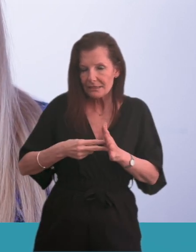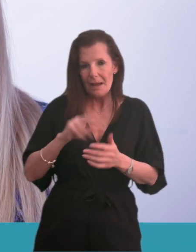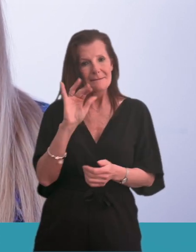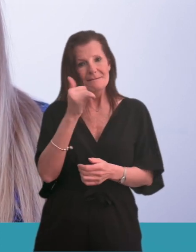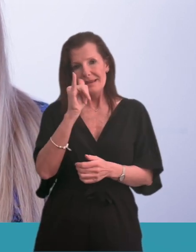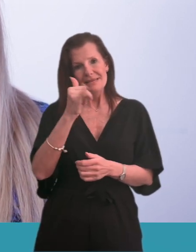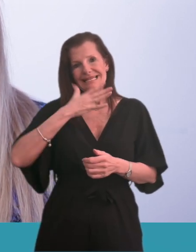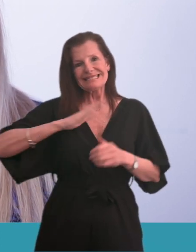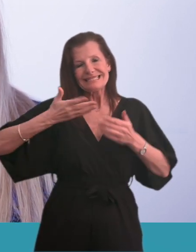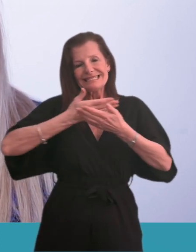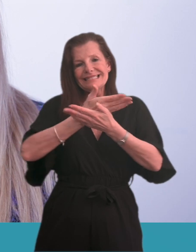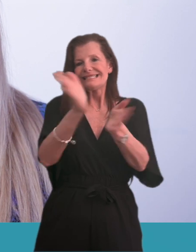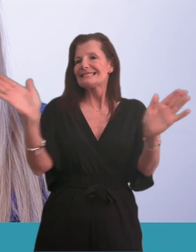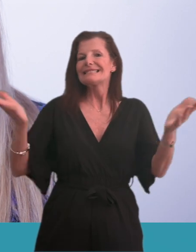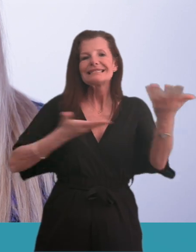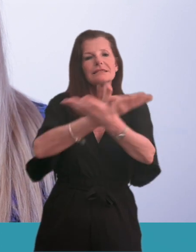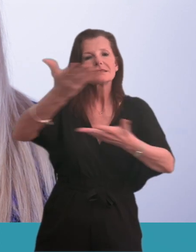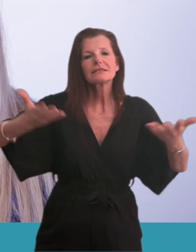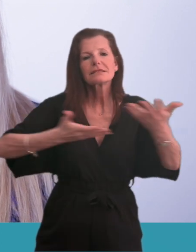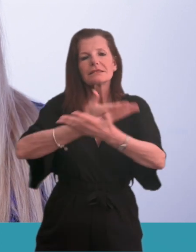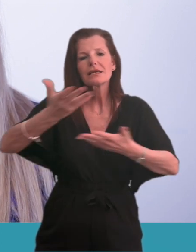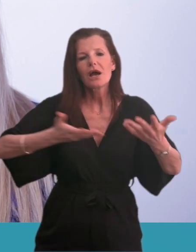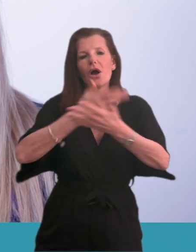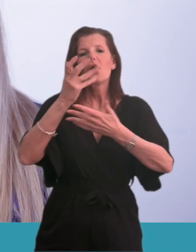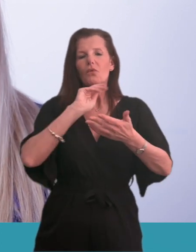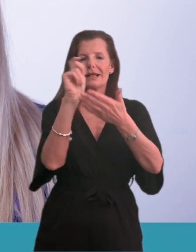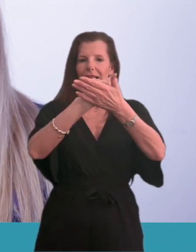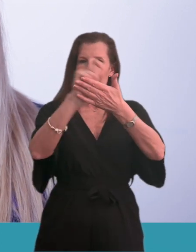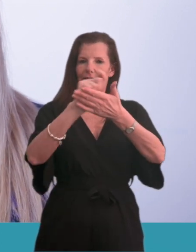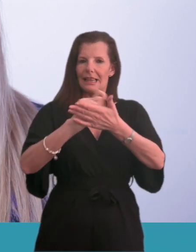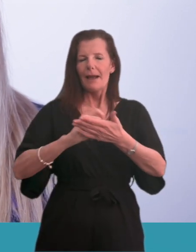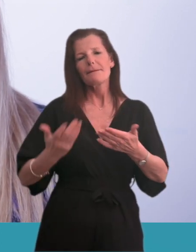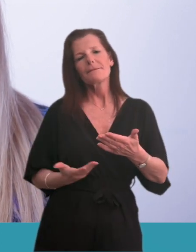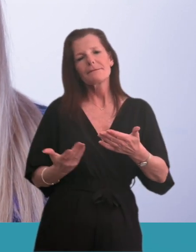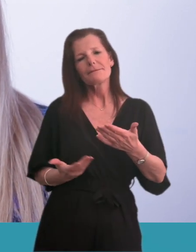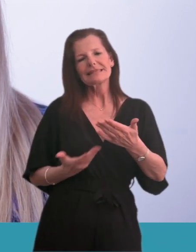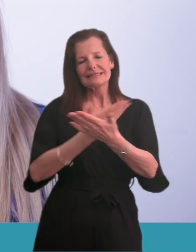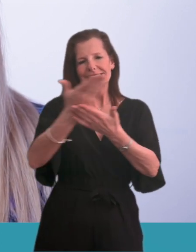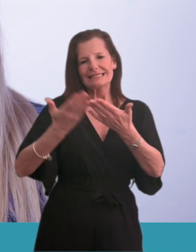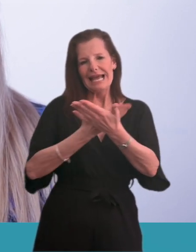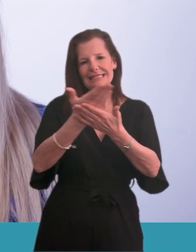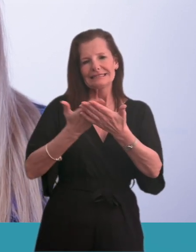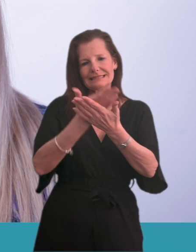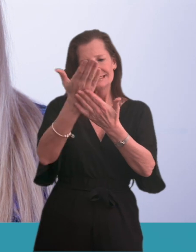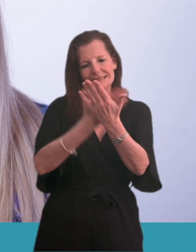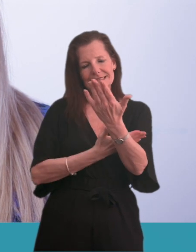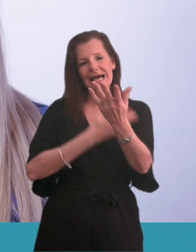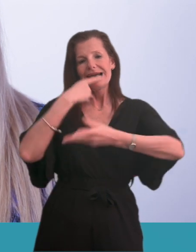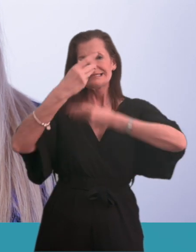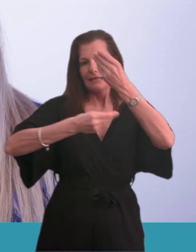public consultation we will write a document called a pre-consultation business case PCBC to explain the